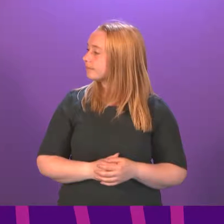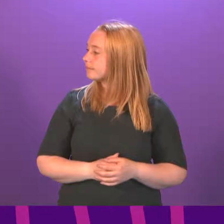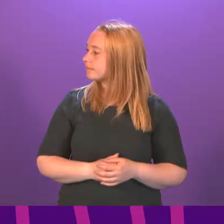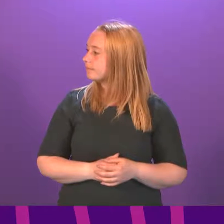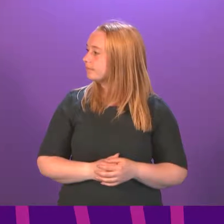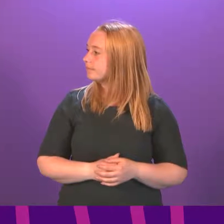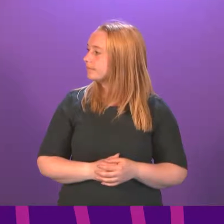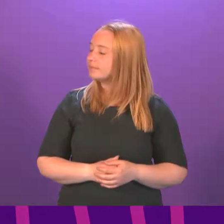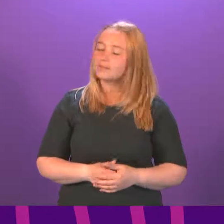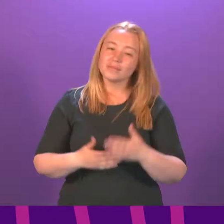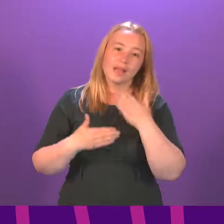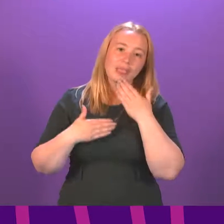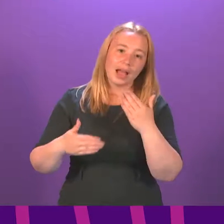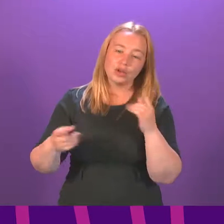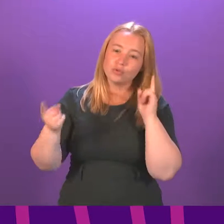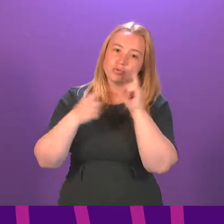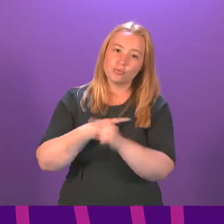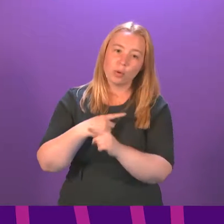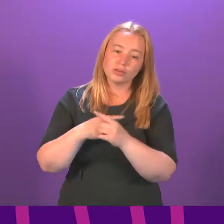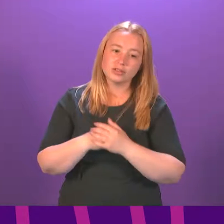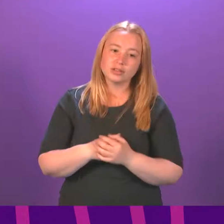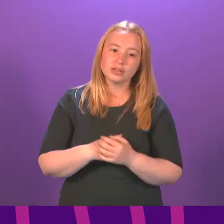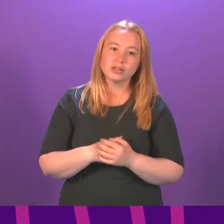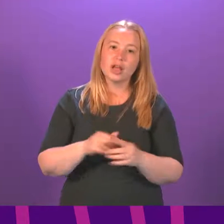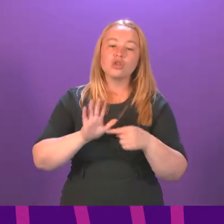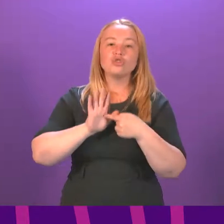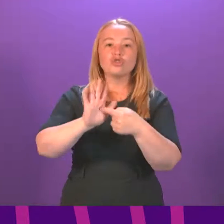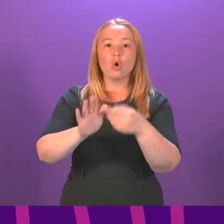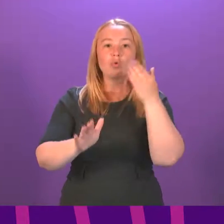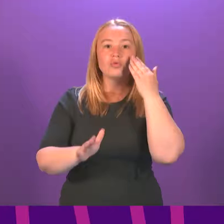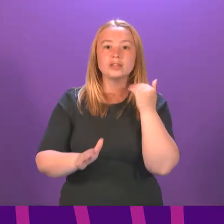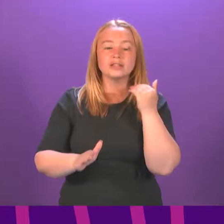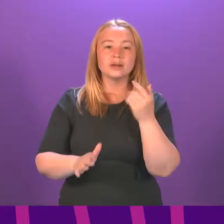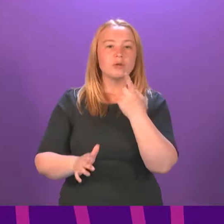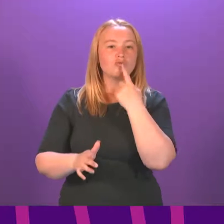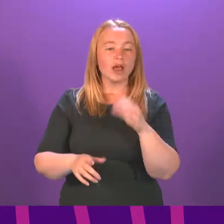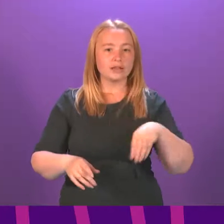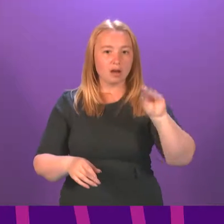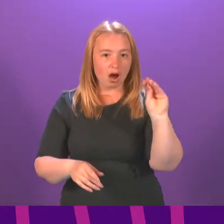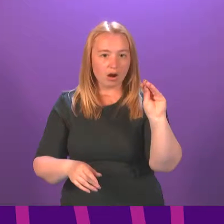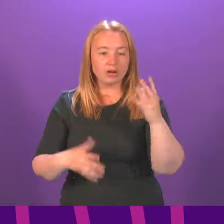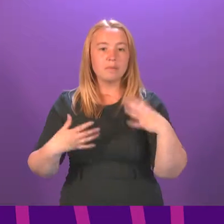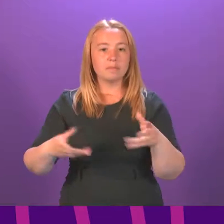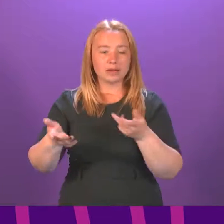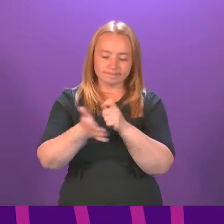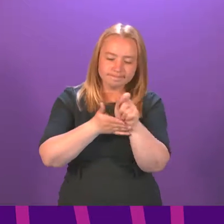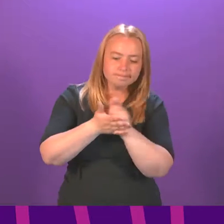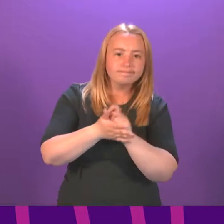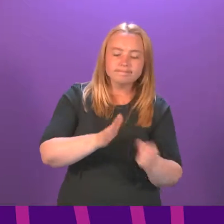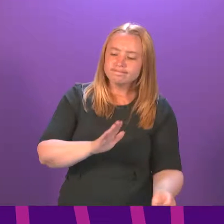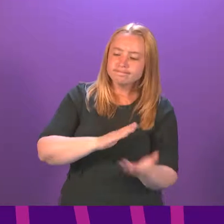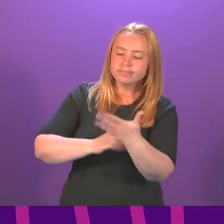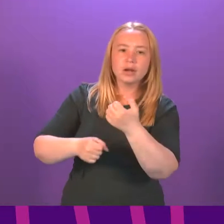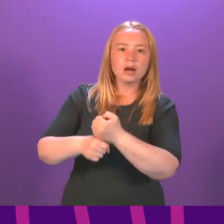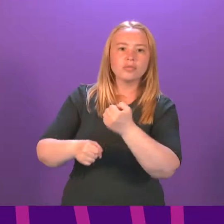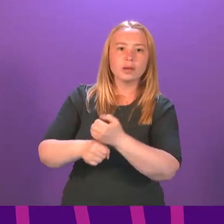I thank the Cabinet Secretary for the response. Joe Racism, the Red Cards Chair, has written to the Scottish Government to call for anti-racism